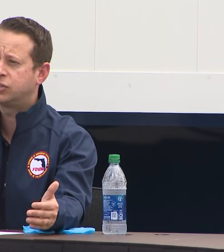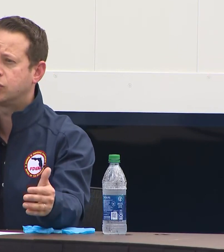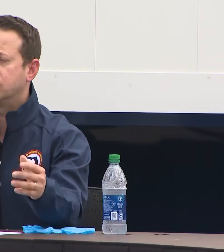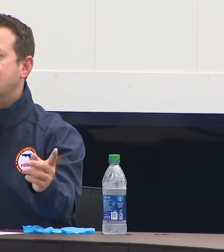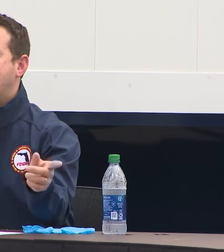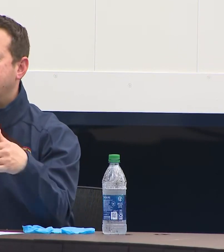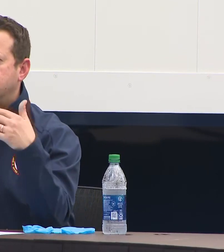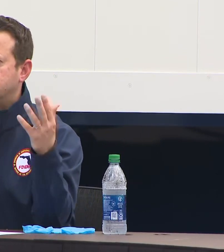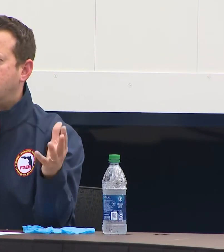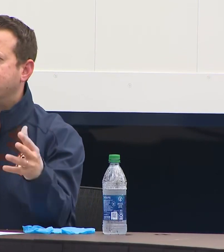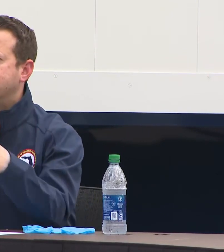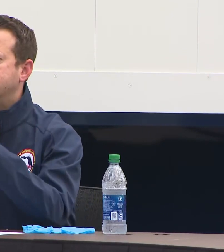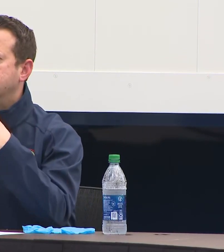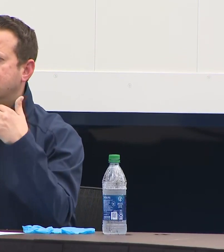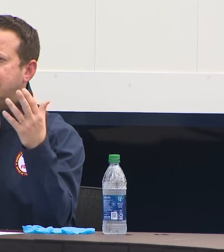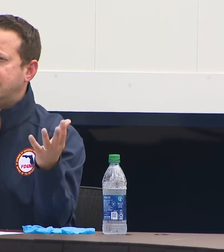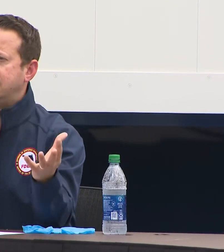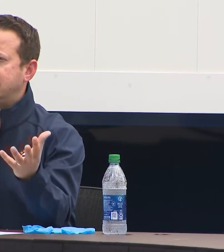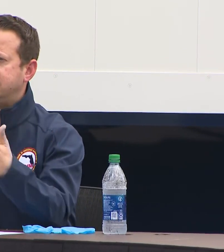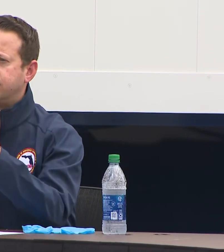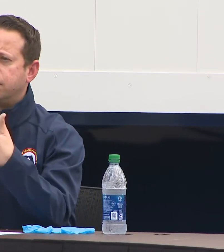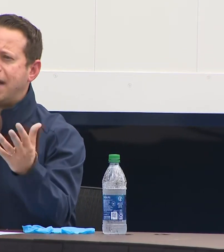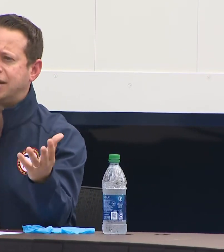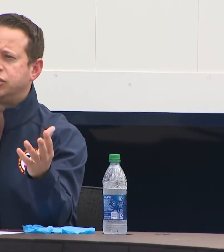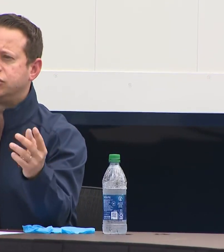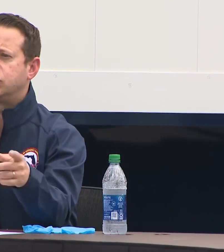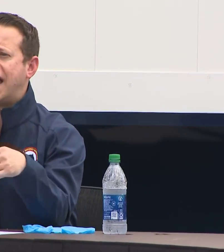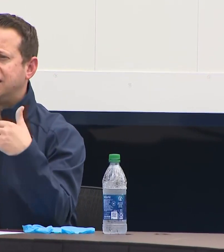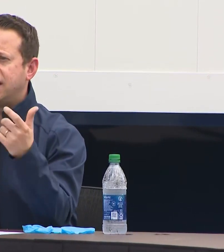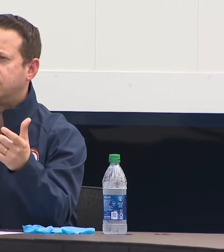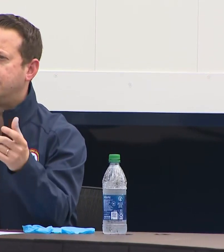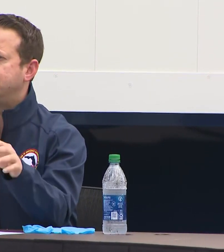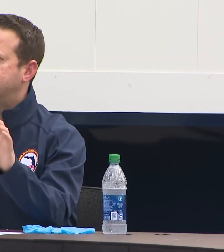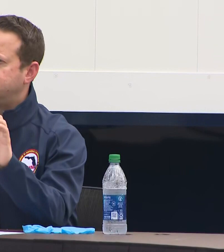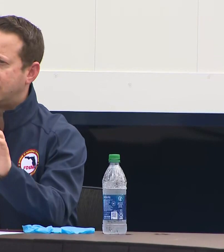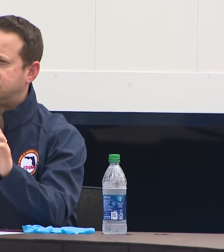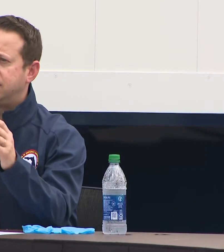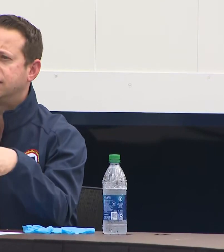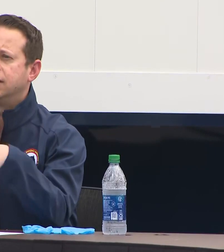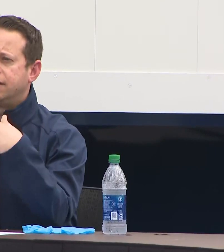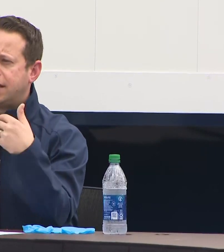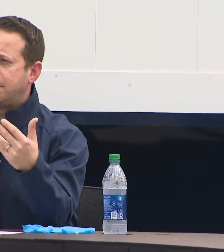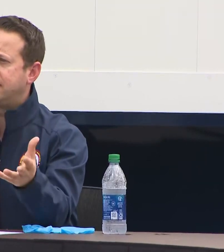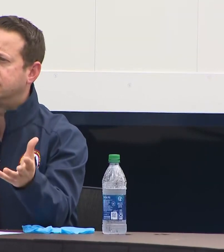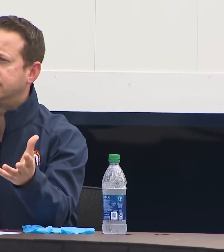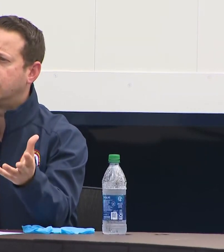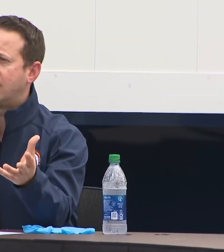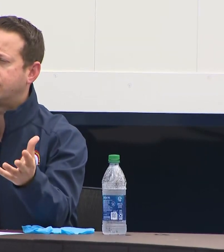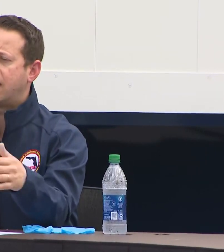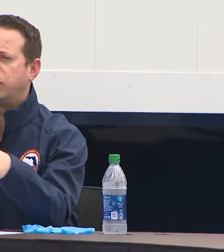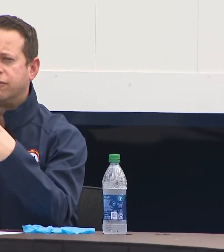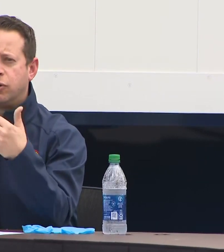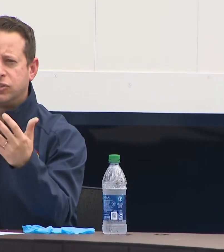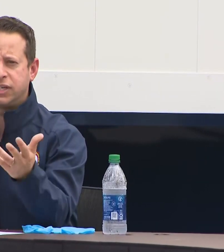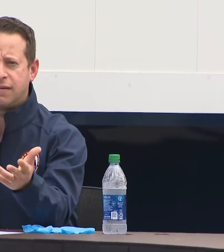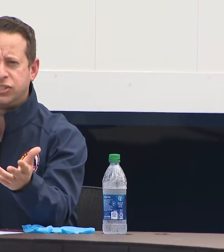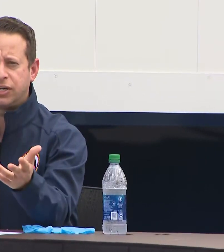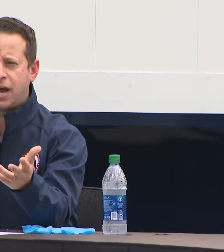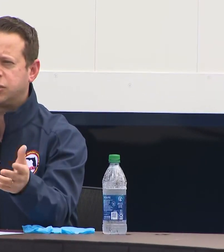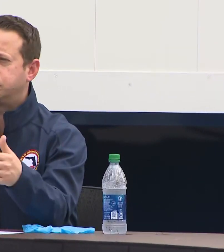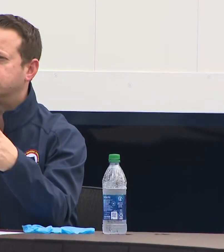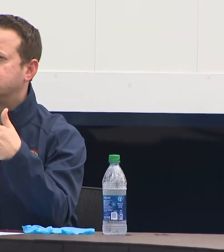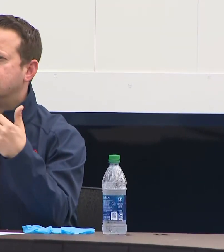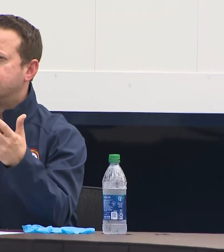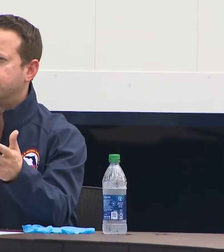N95s on order. And they're just coming in in different batches. And so as they come in, they do not sit. They immediately go out. And we are focusing,